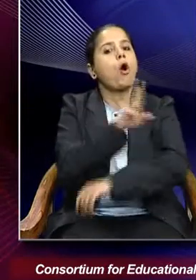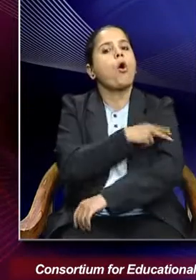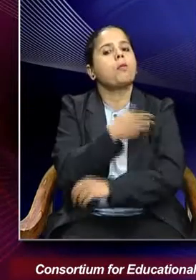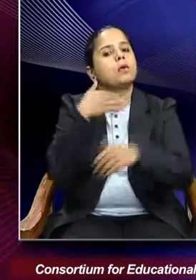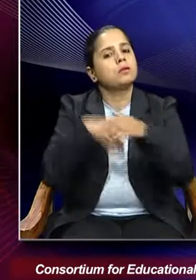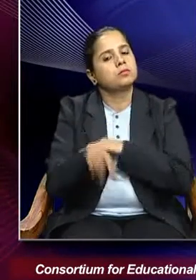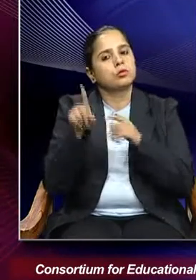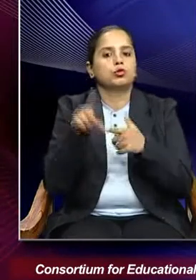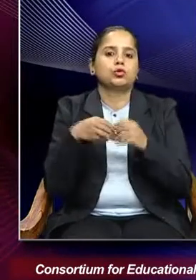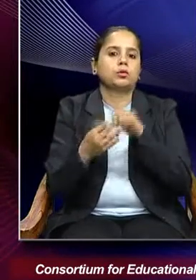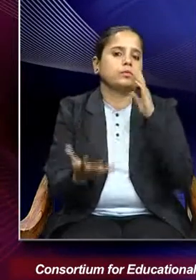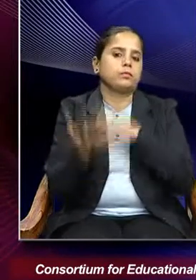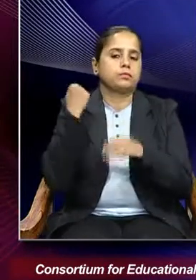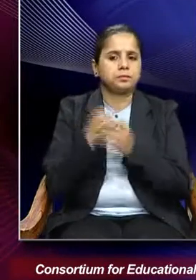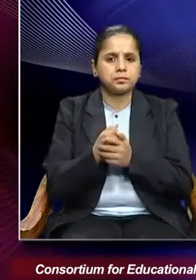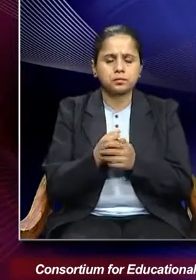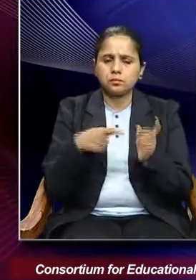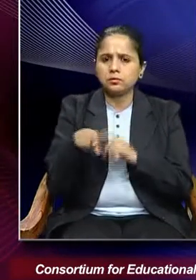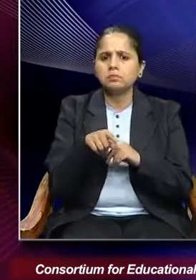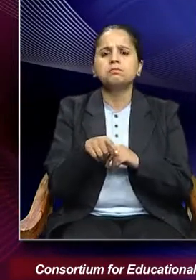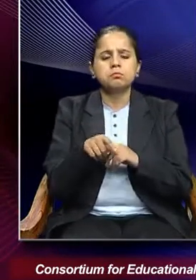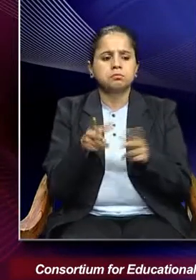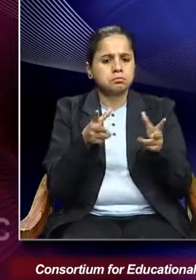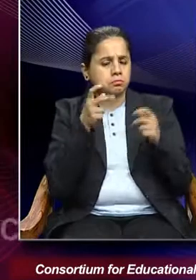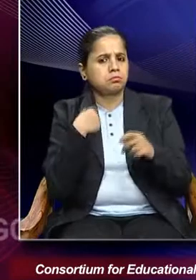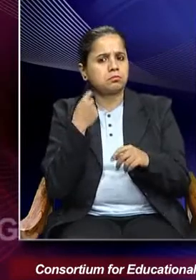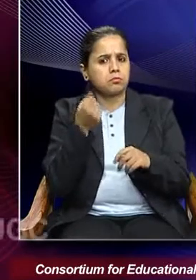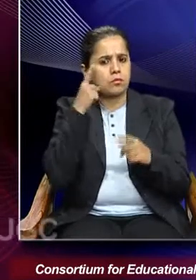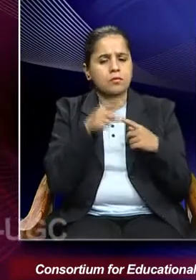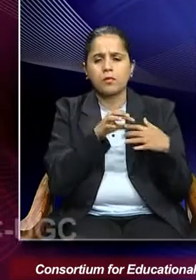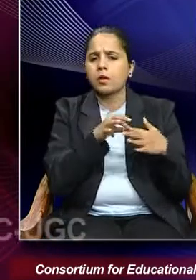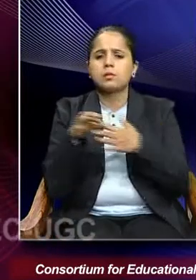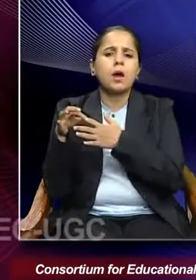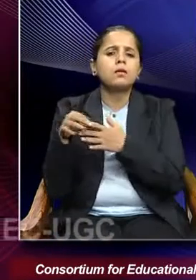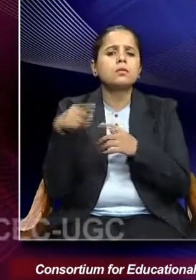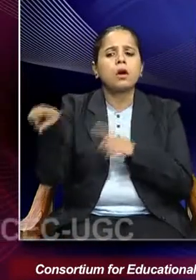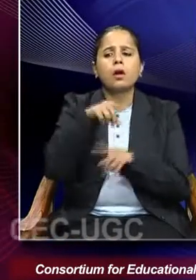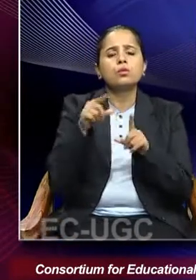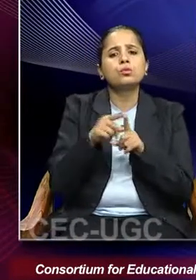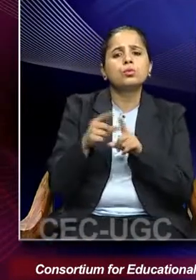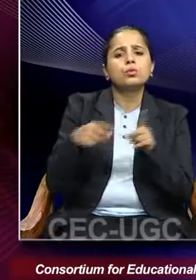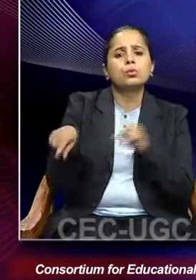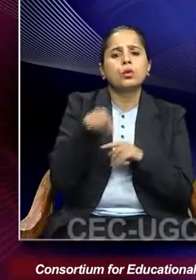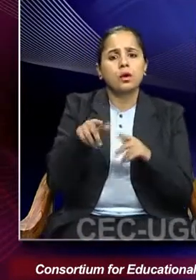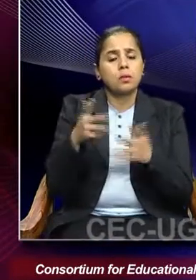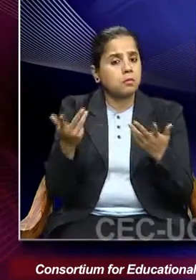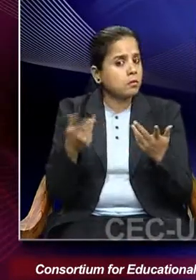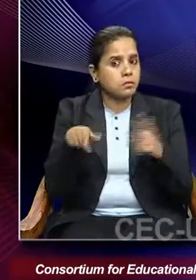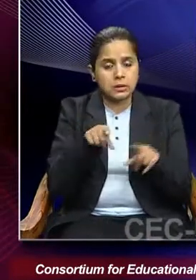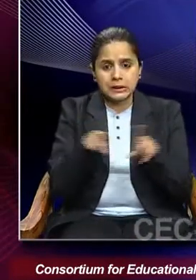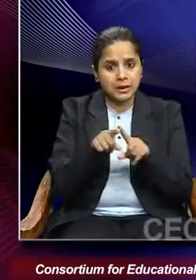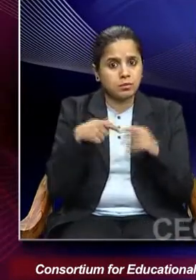So this definitely captures a very special journey and unless and until